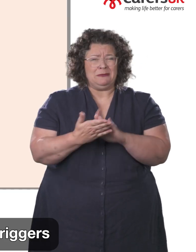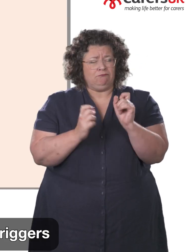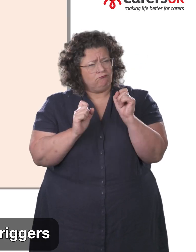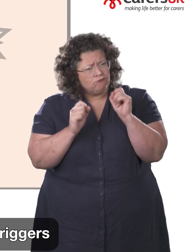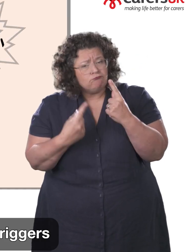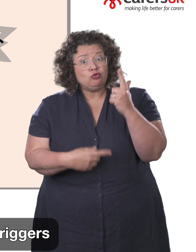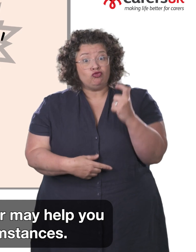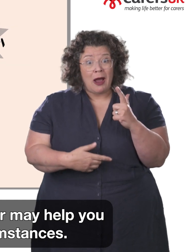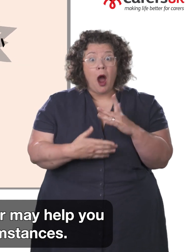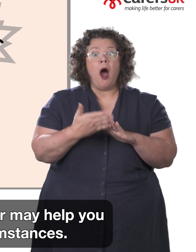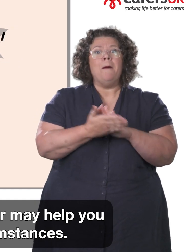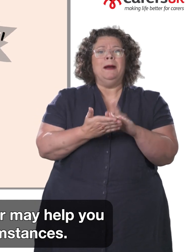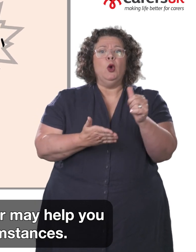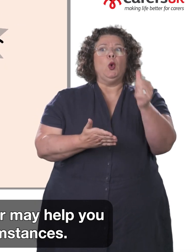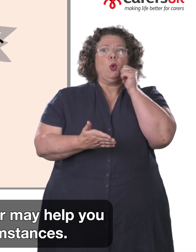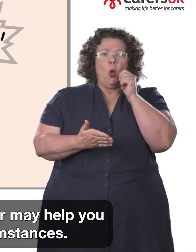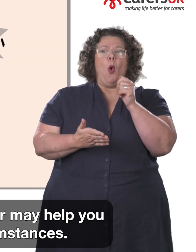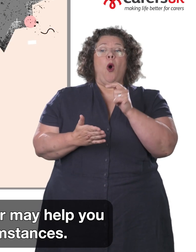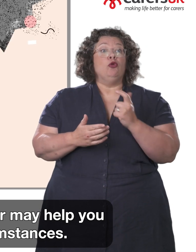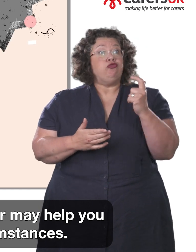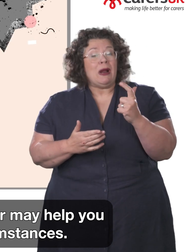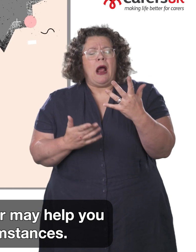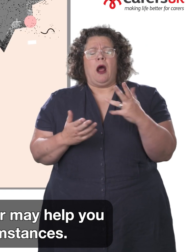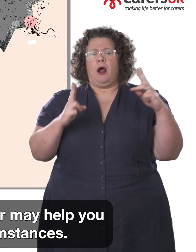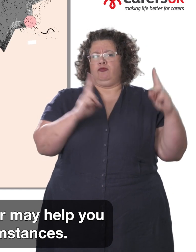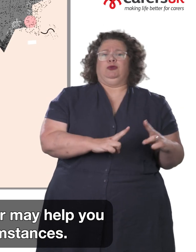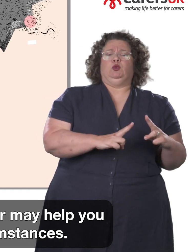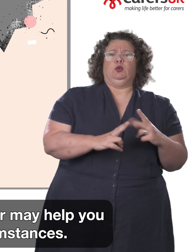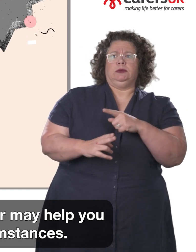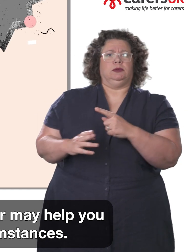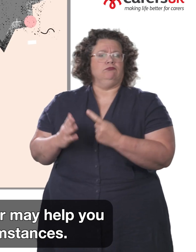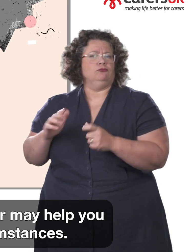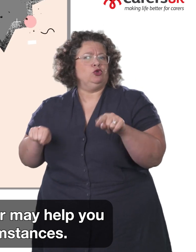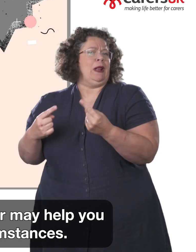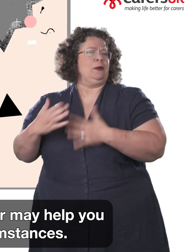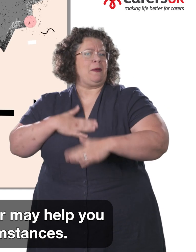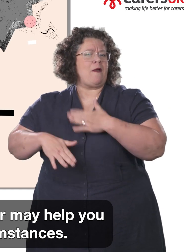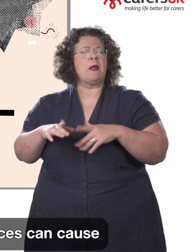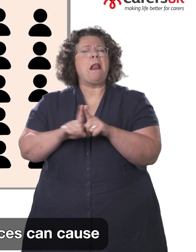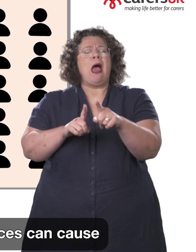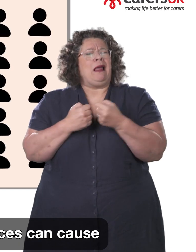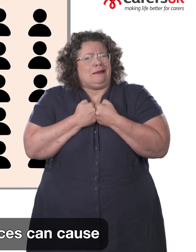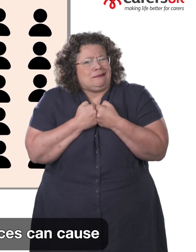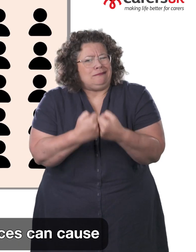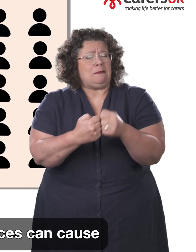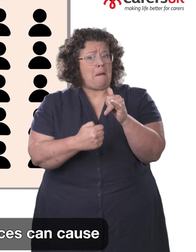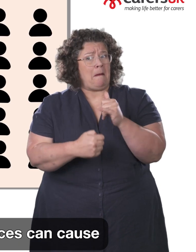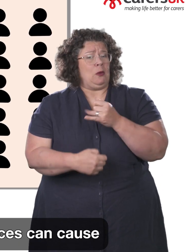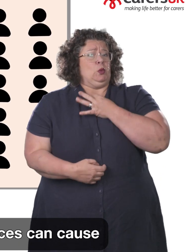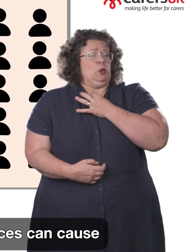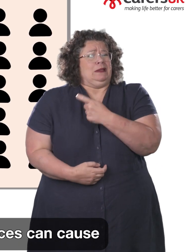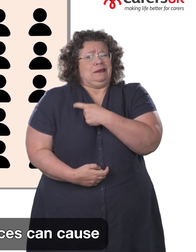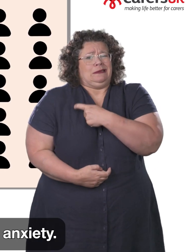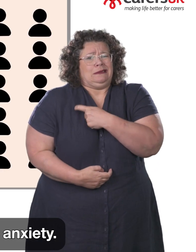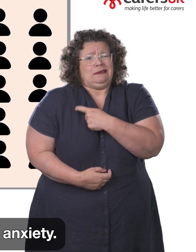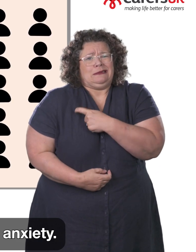Understanding the triggers of the challenging behaviour may help you to avoid difficult circumstances. For example, crowded